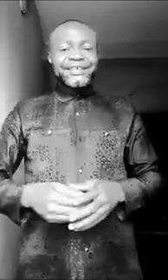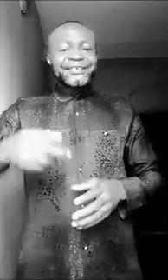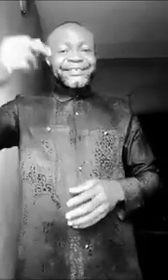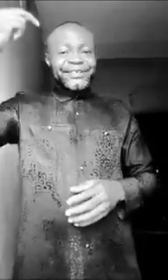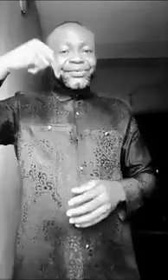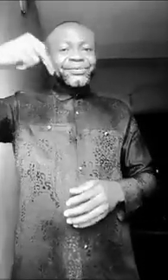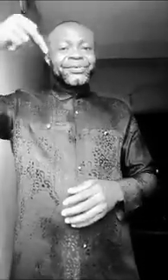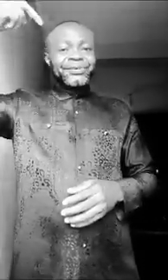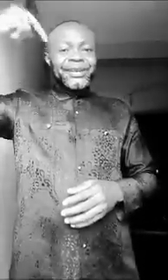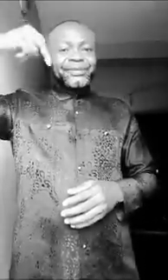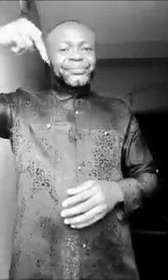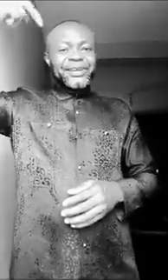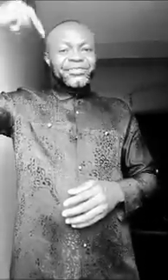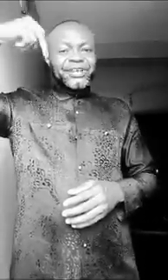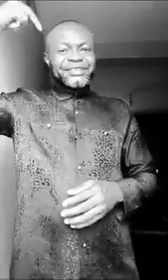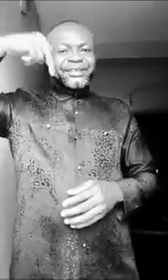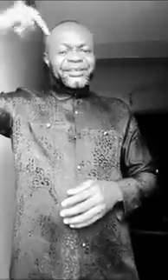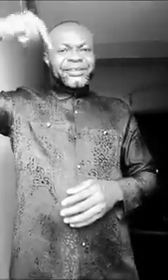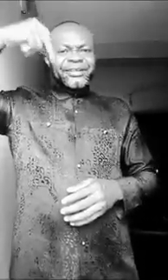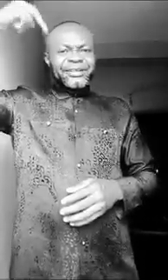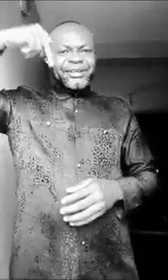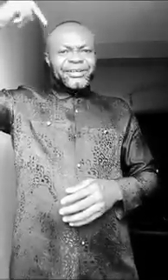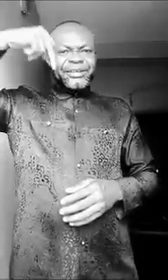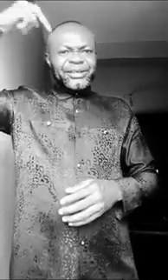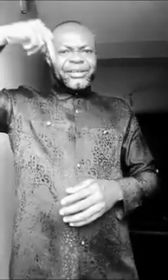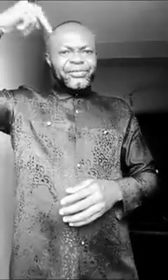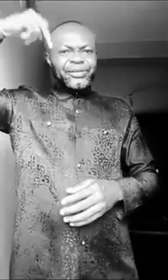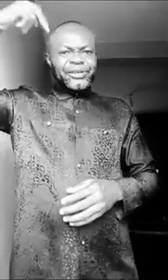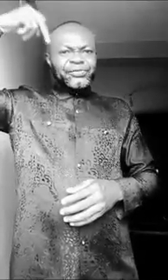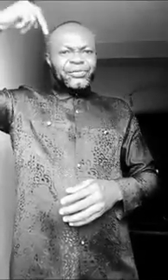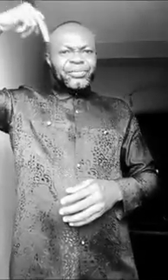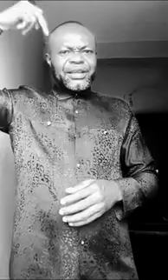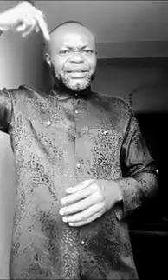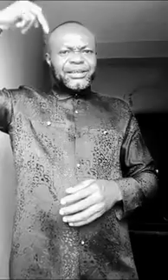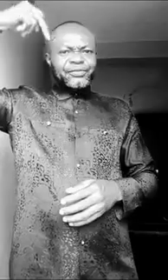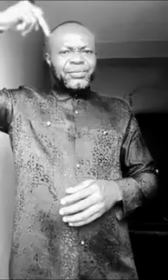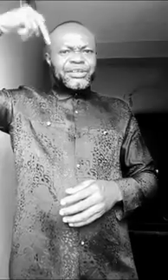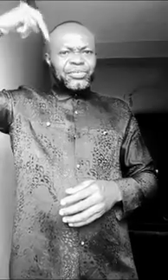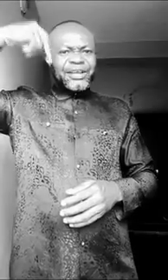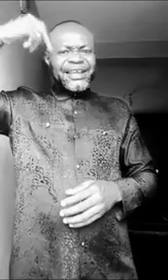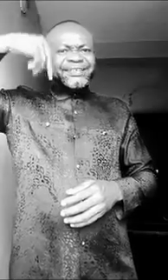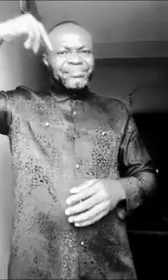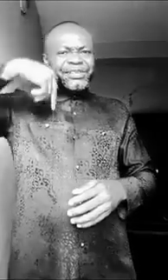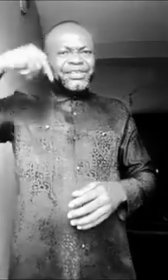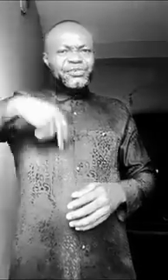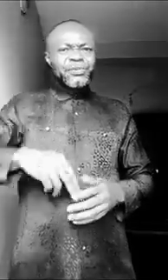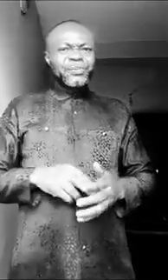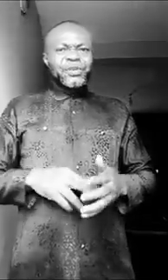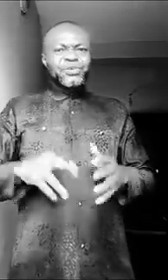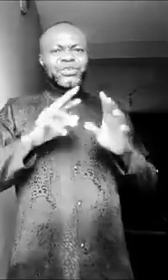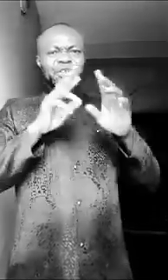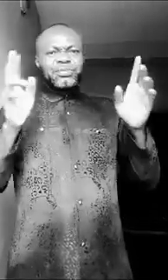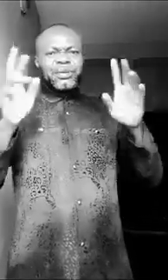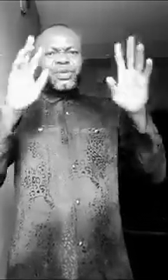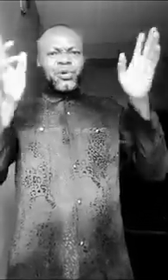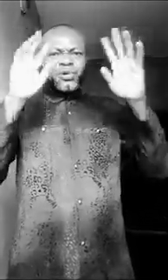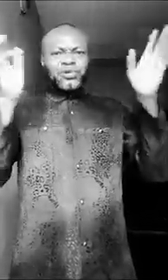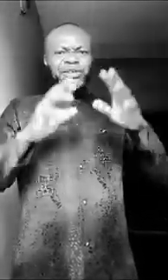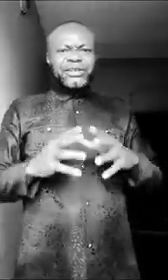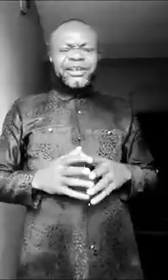And still rain, penetrate from that umbrella, still beating you. You see, maybe, all that